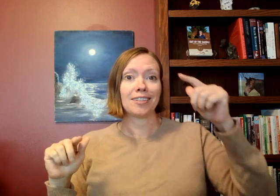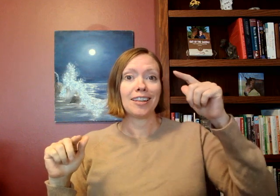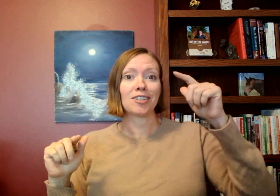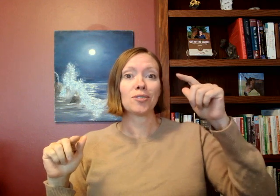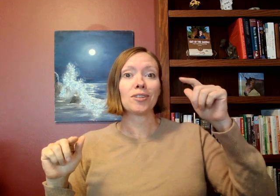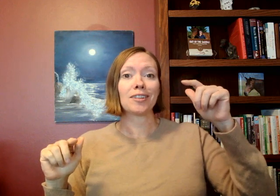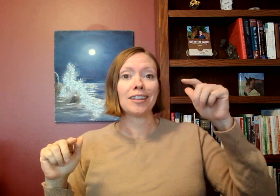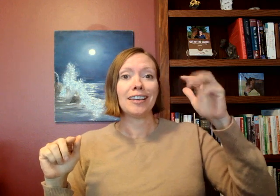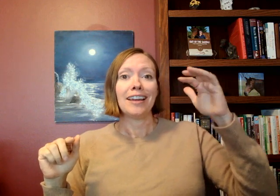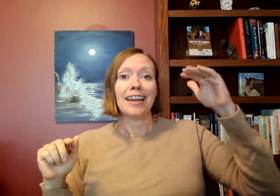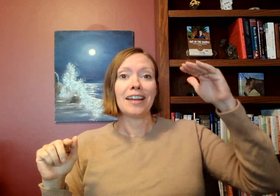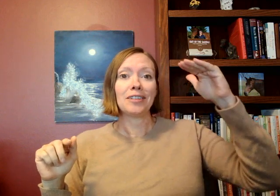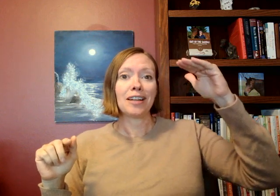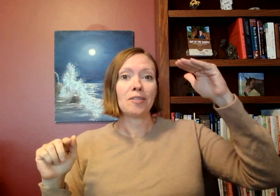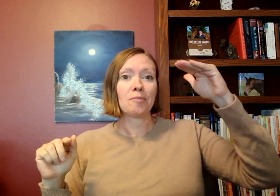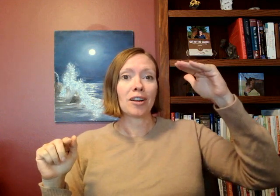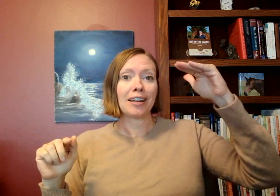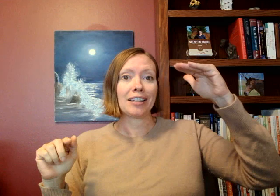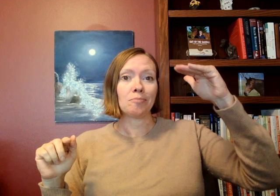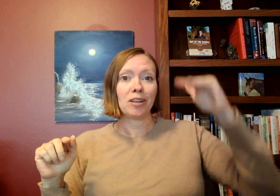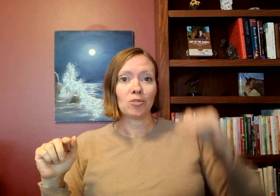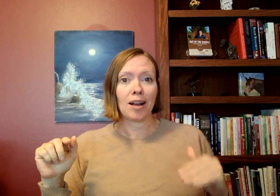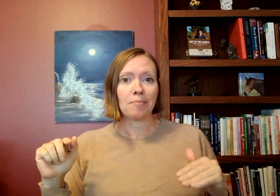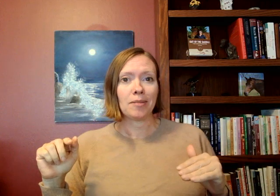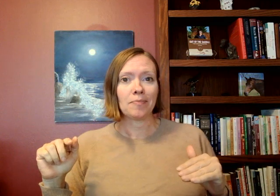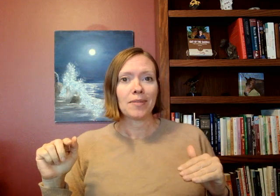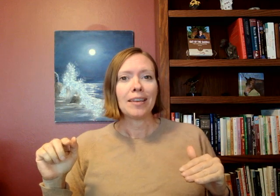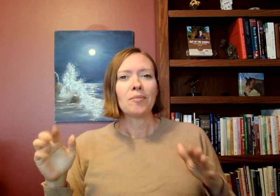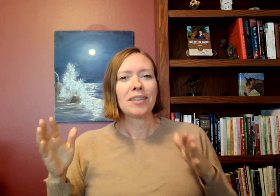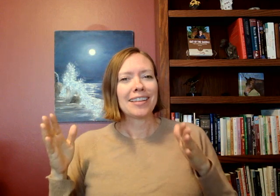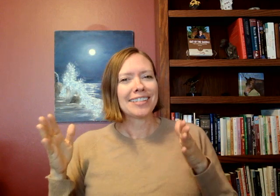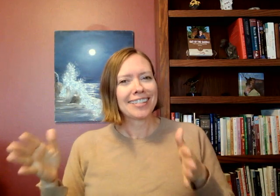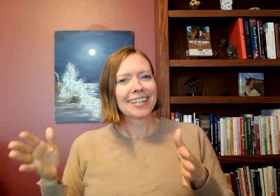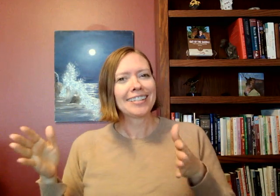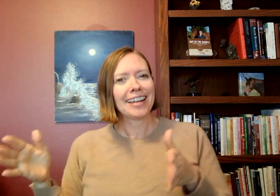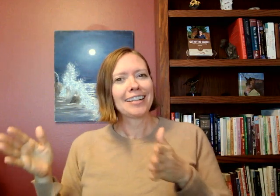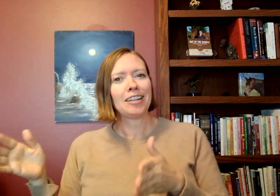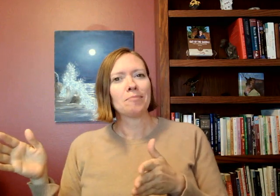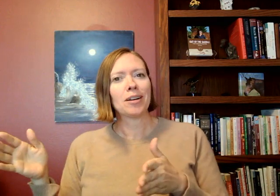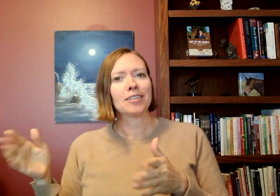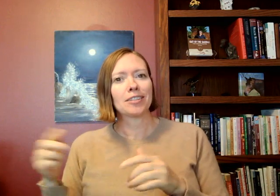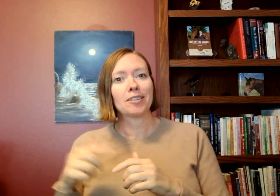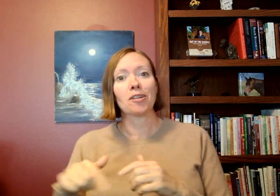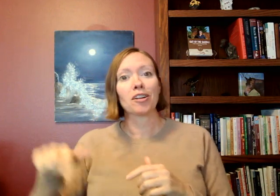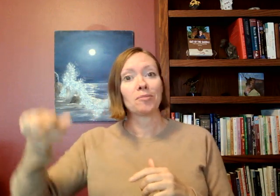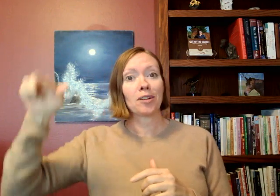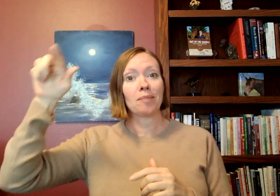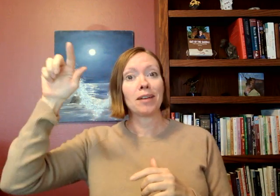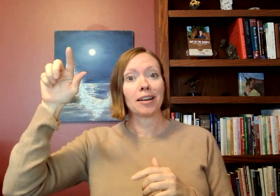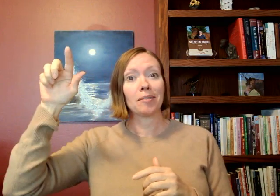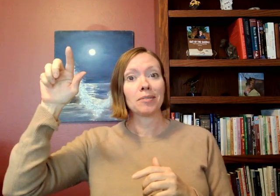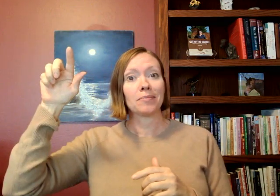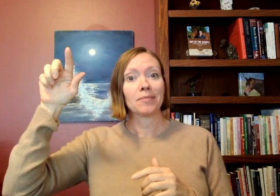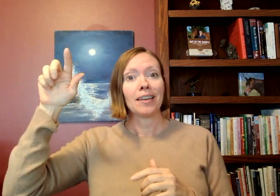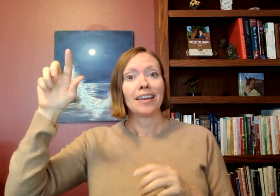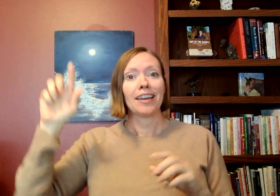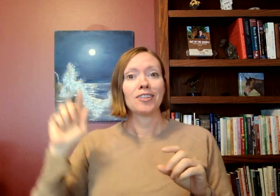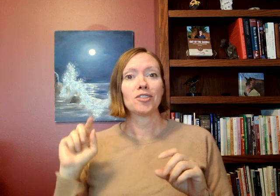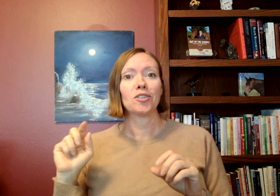historically every time the market has a big drop within 6 to 18 months the market will come back up and so